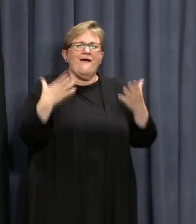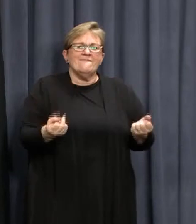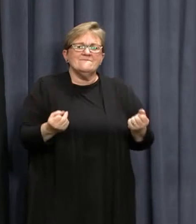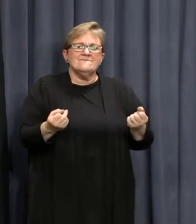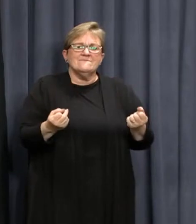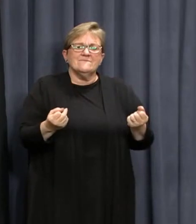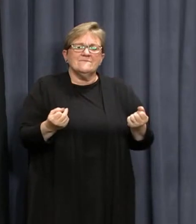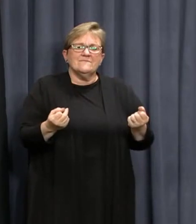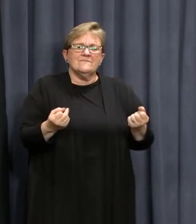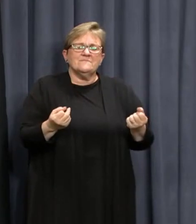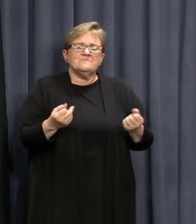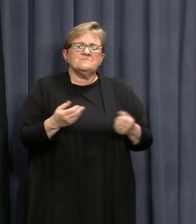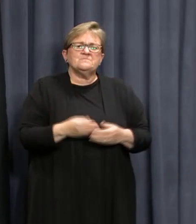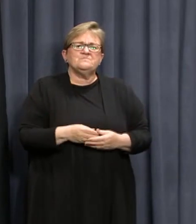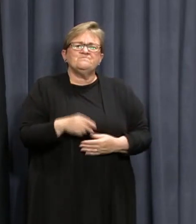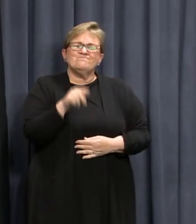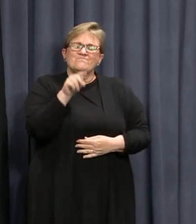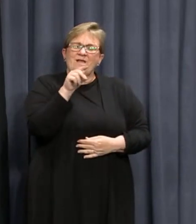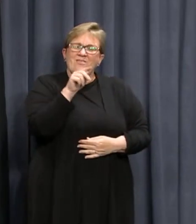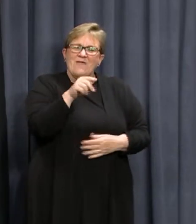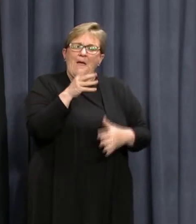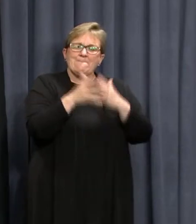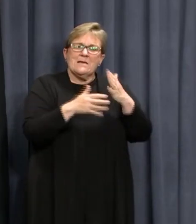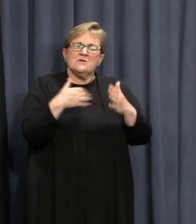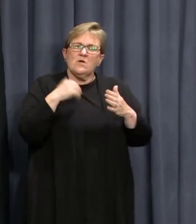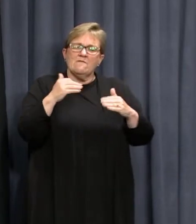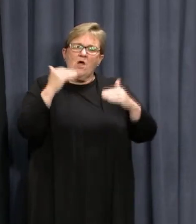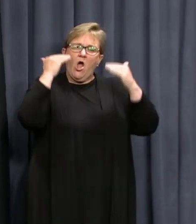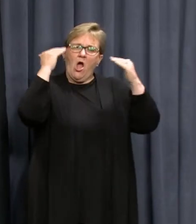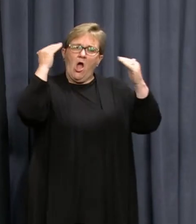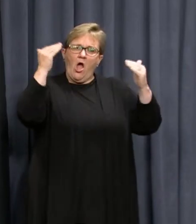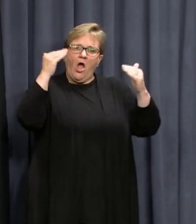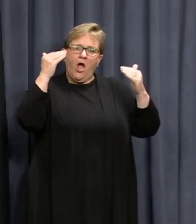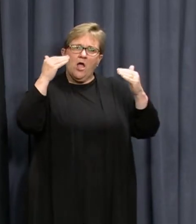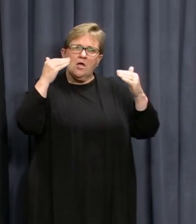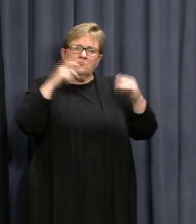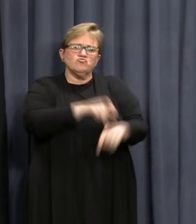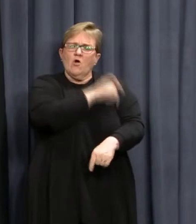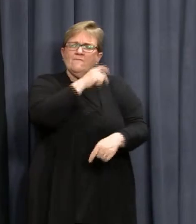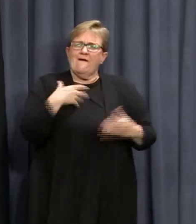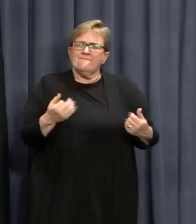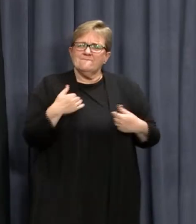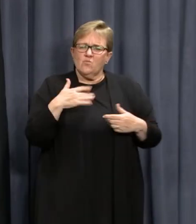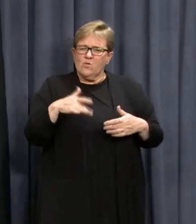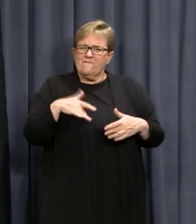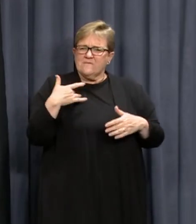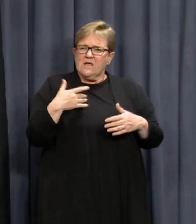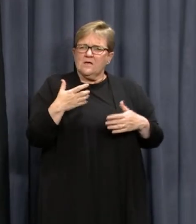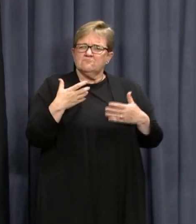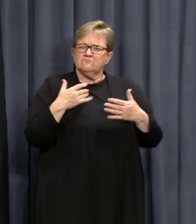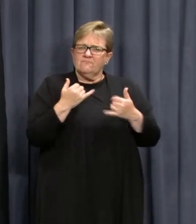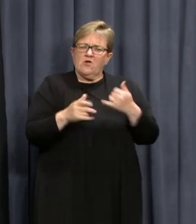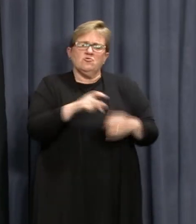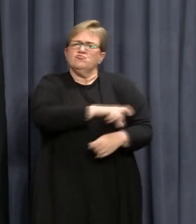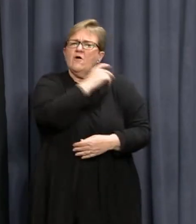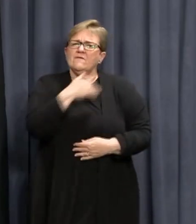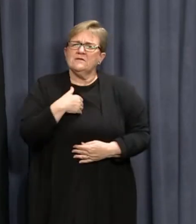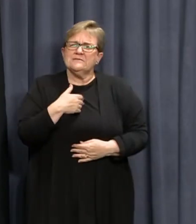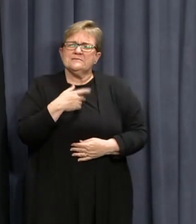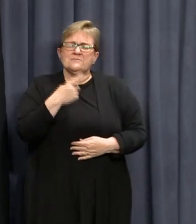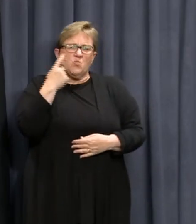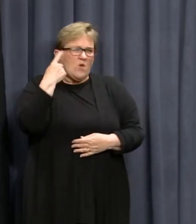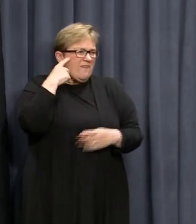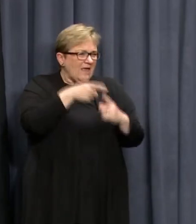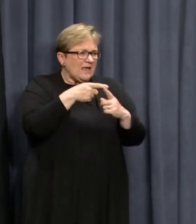across the community. And that means we have a higher degree of confidence, a higher degree of confidence, that there